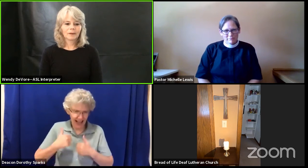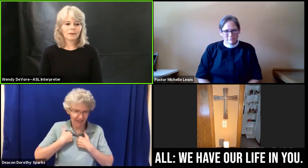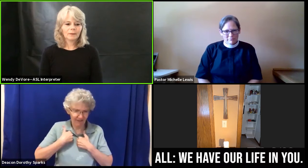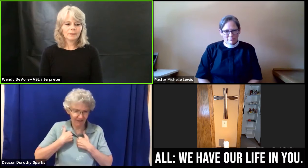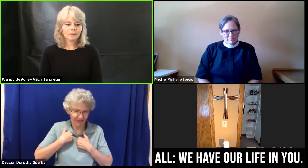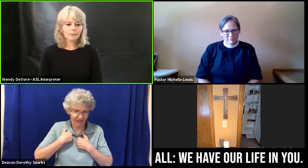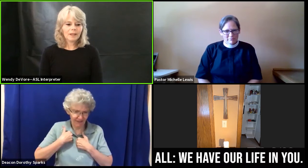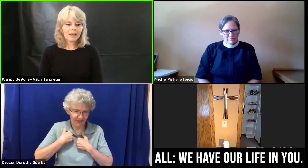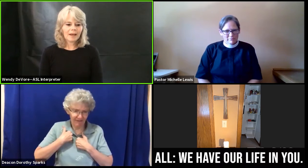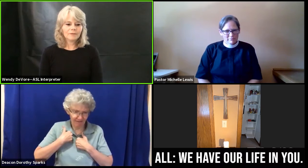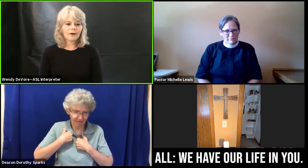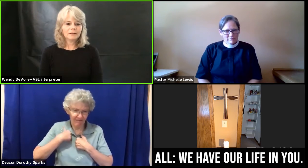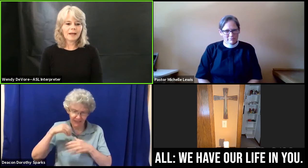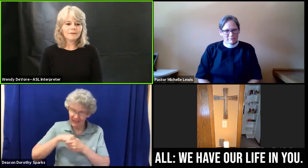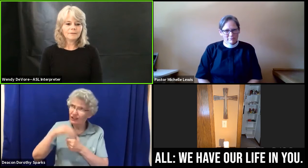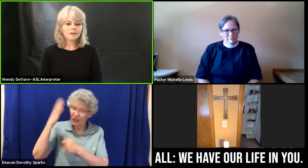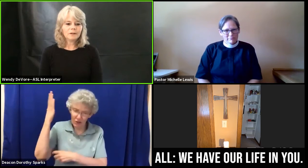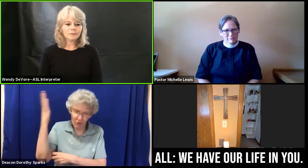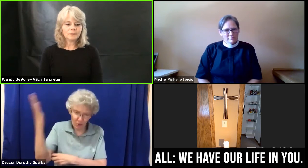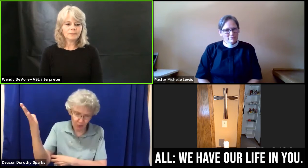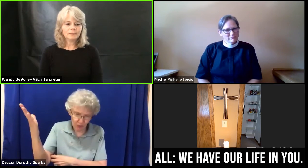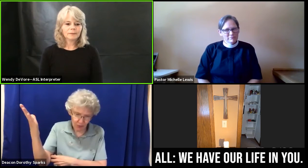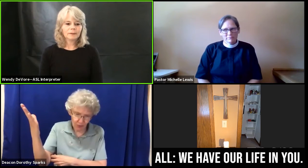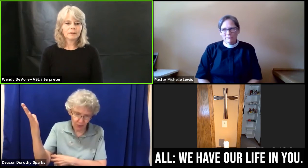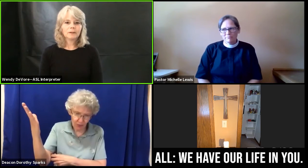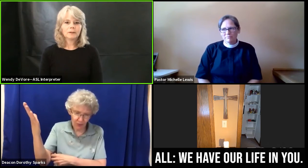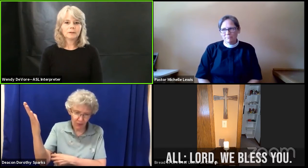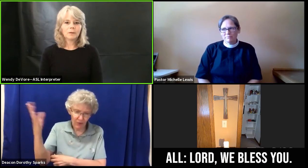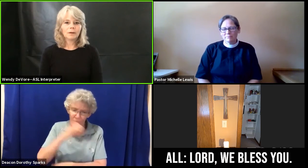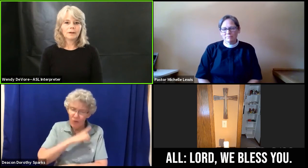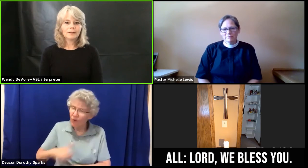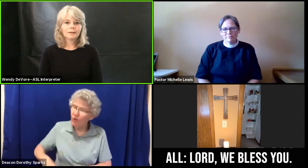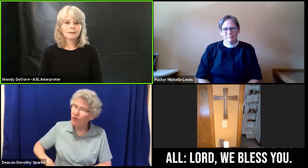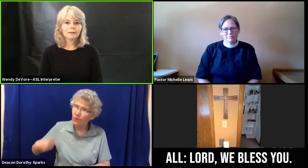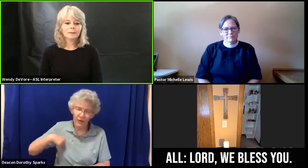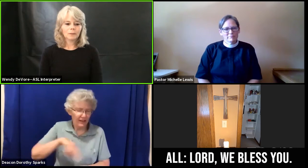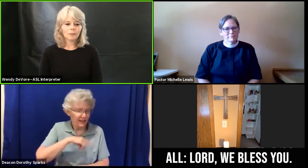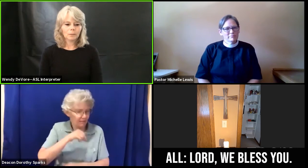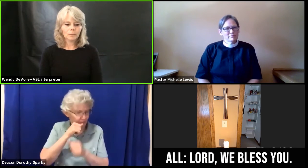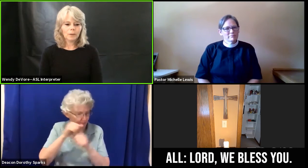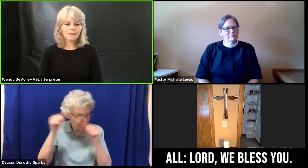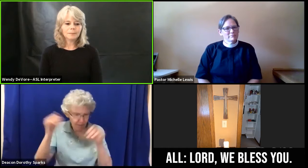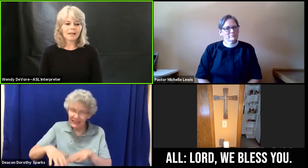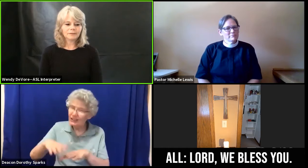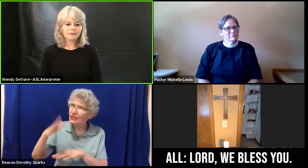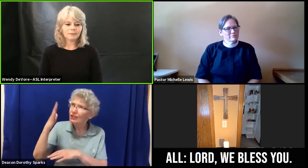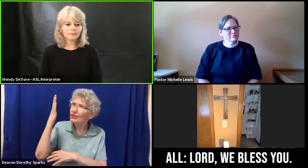We have our life in you, Lord, we bless you.